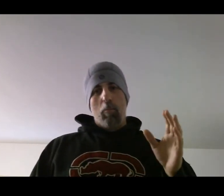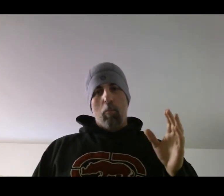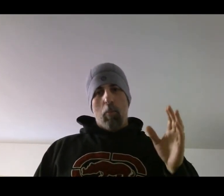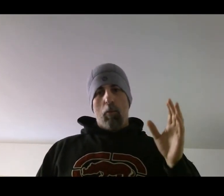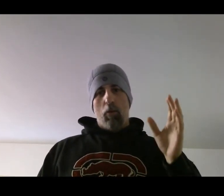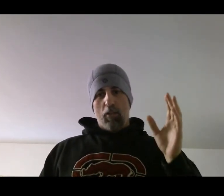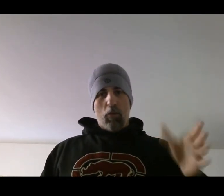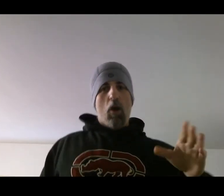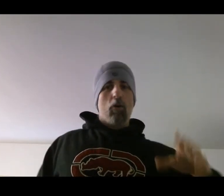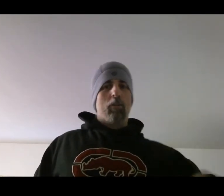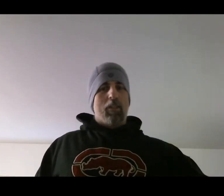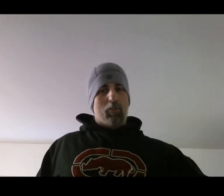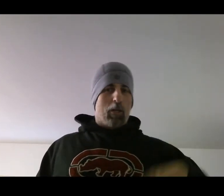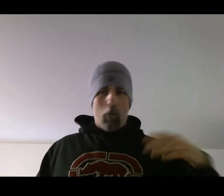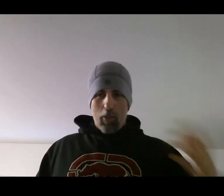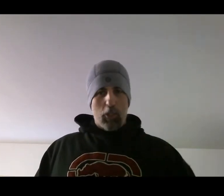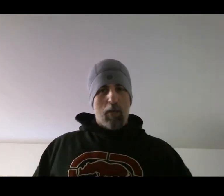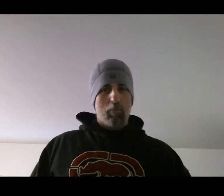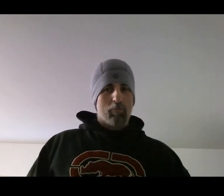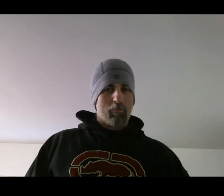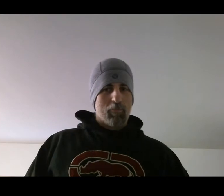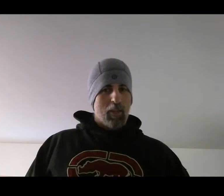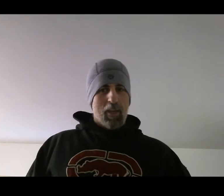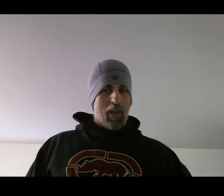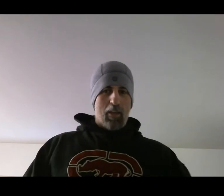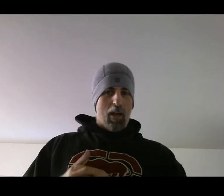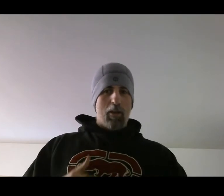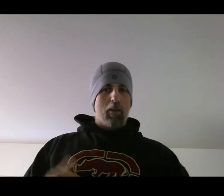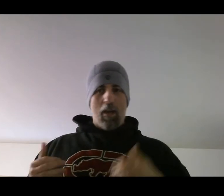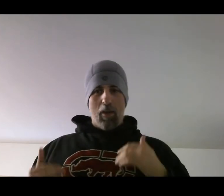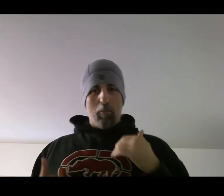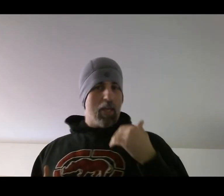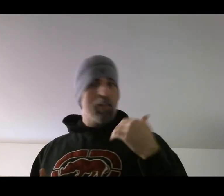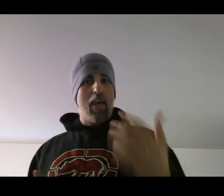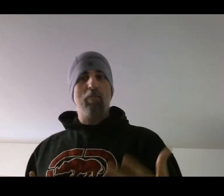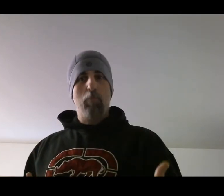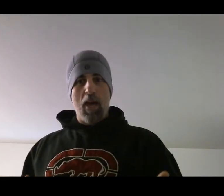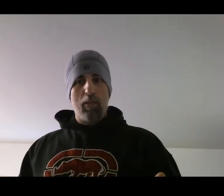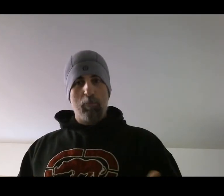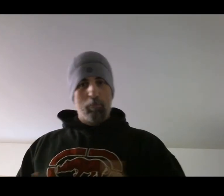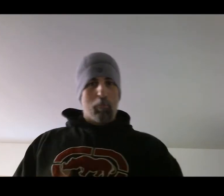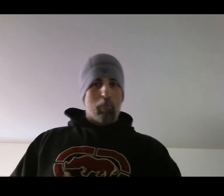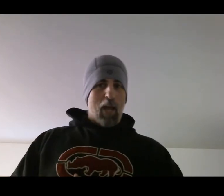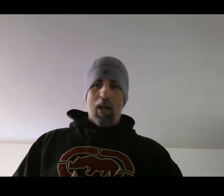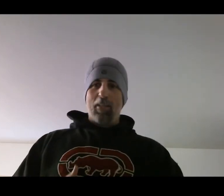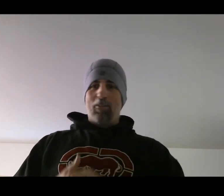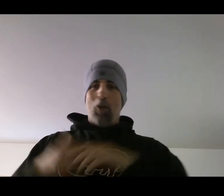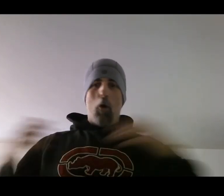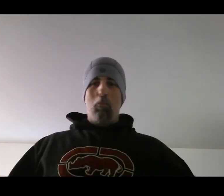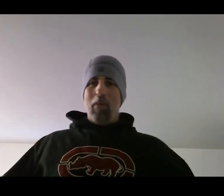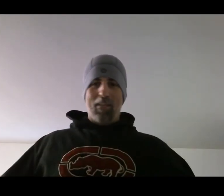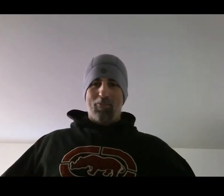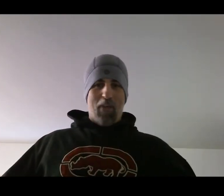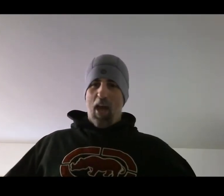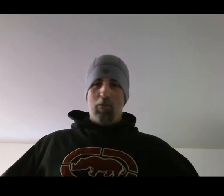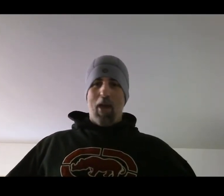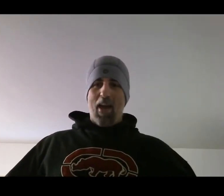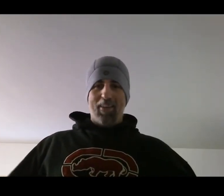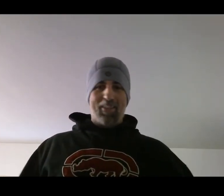But what I do know is when I go to the gym and I am hitting the heavy bag, I don't miss the heavy bag. It's